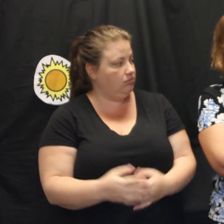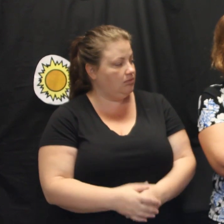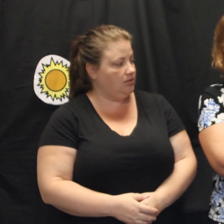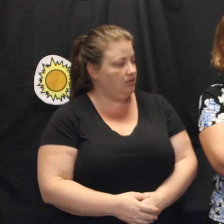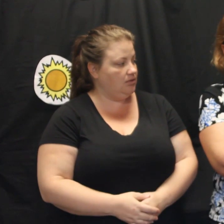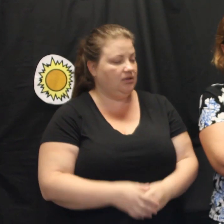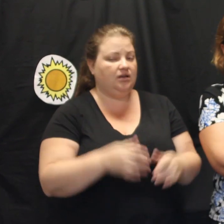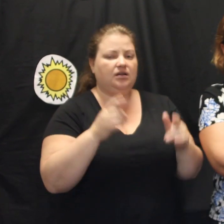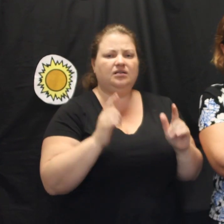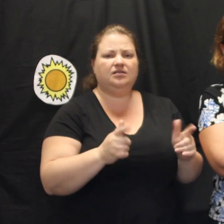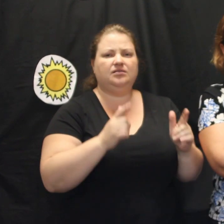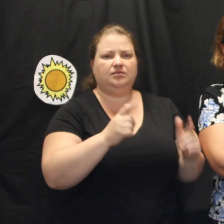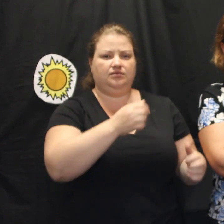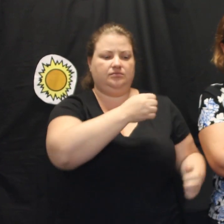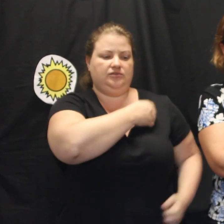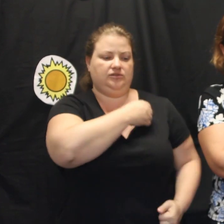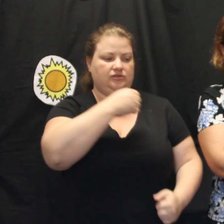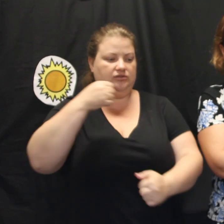died in a place called Gallipoli.